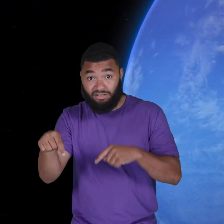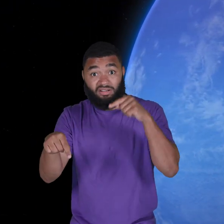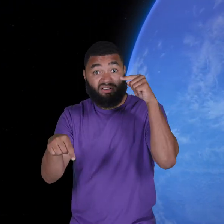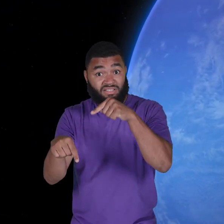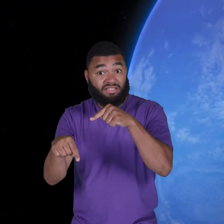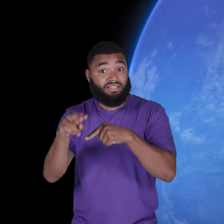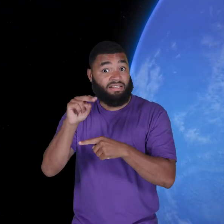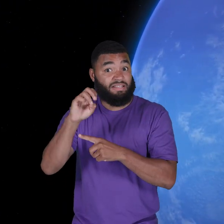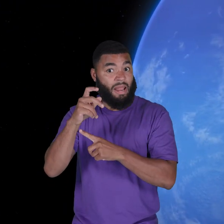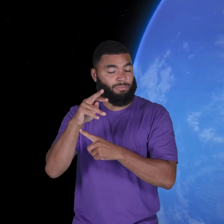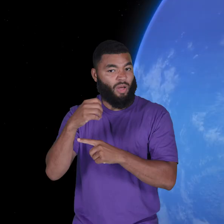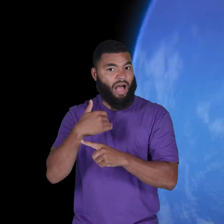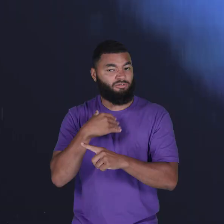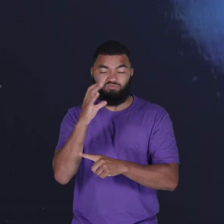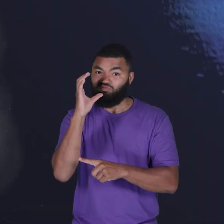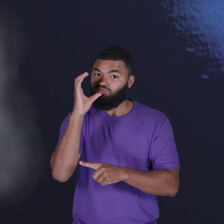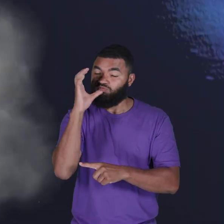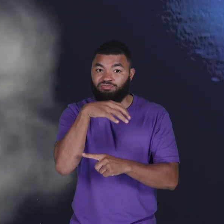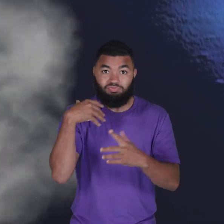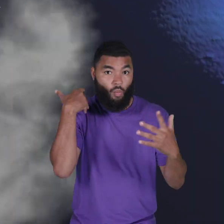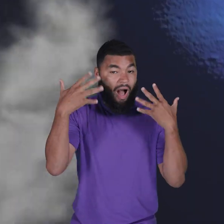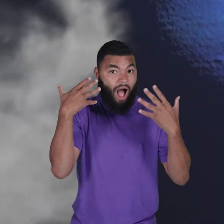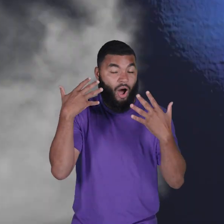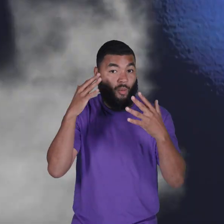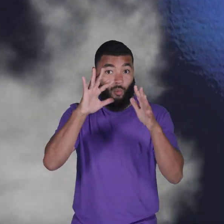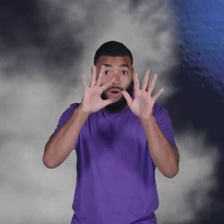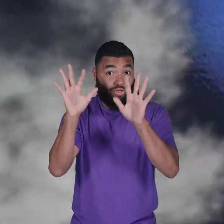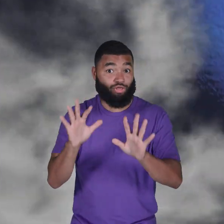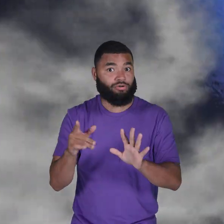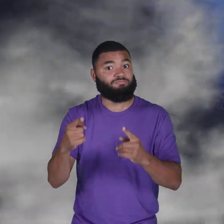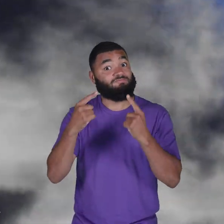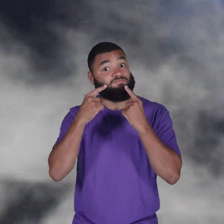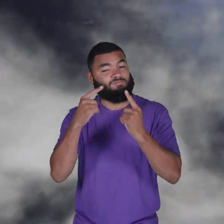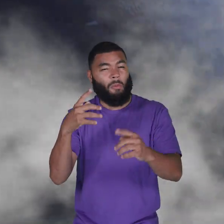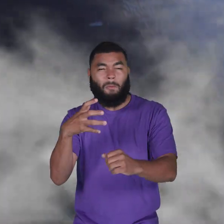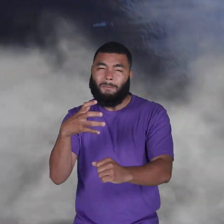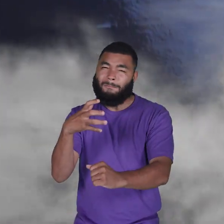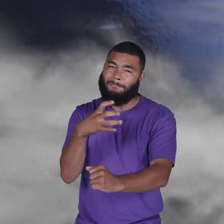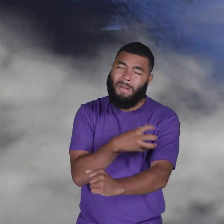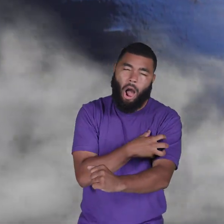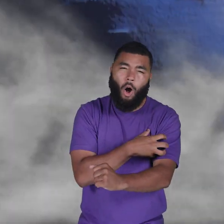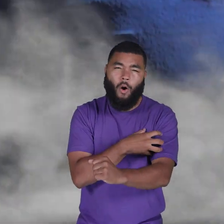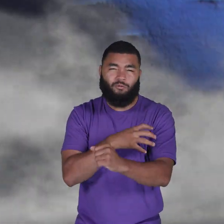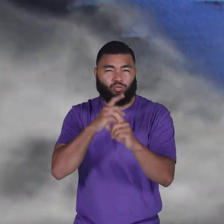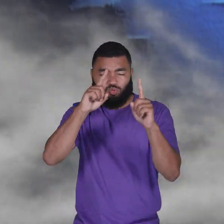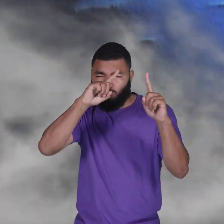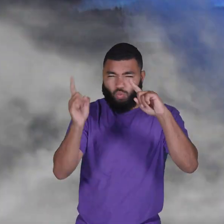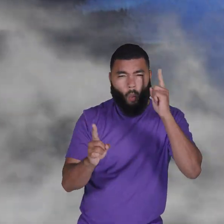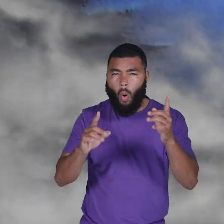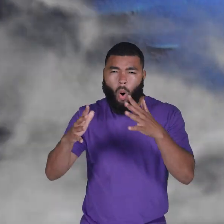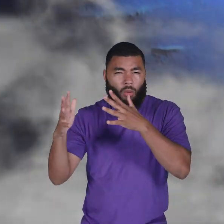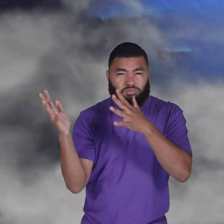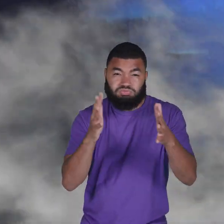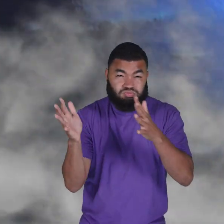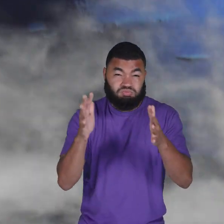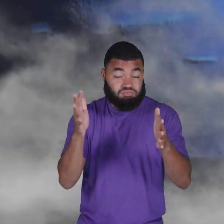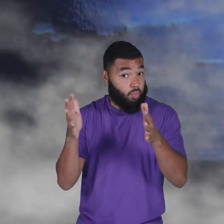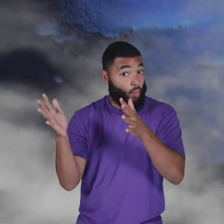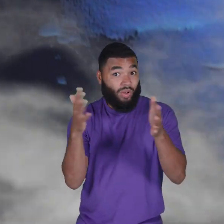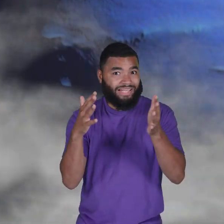wildest weather. Famous for its powerful storms, Neptune has winds that can reach up to 1,200 miles per